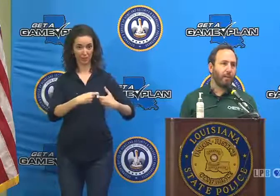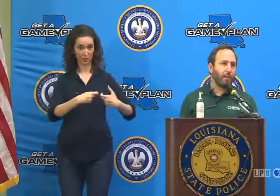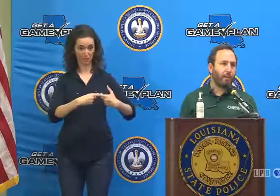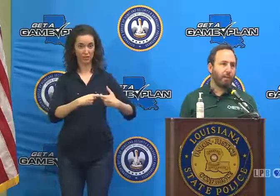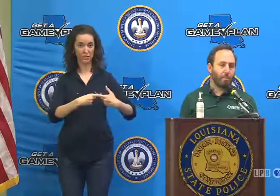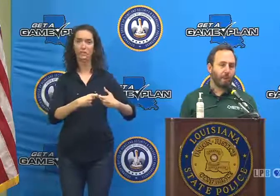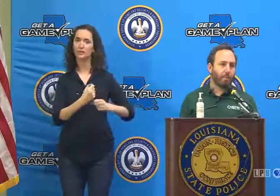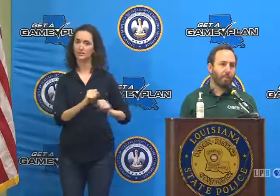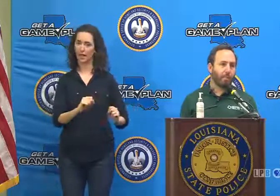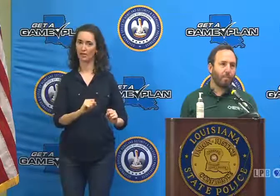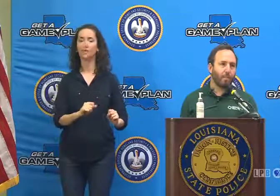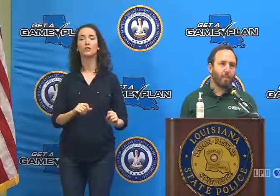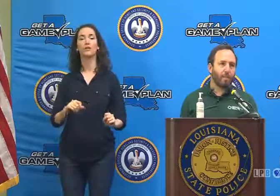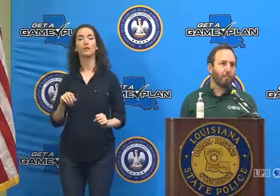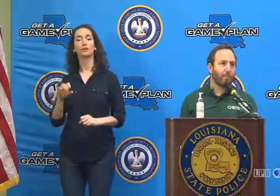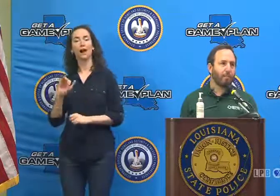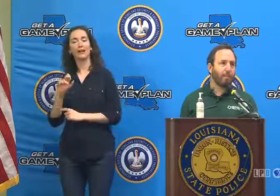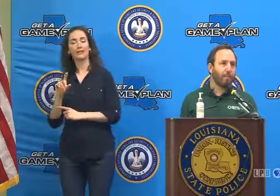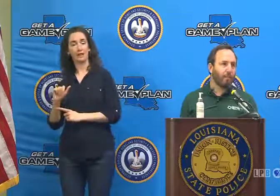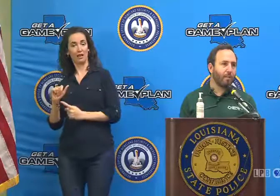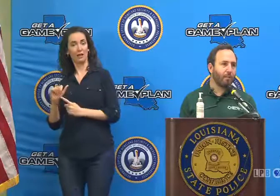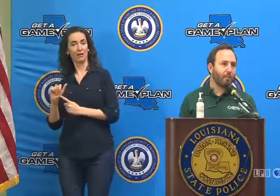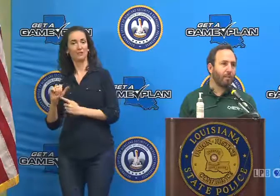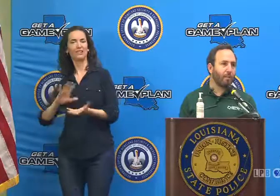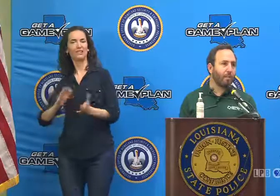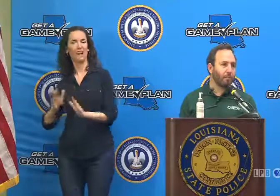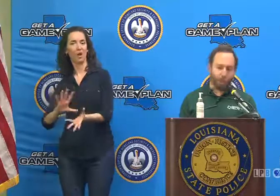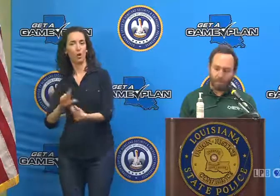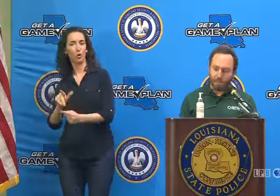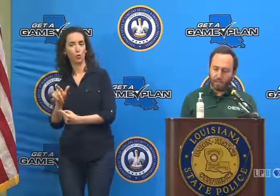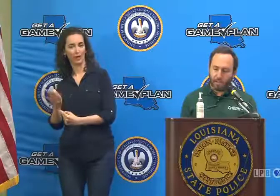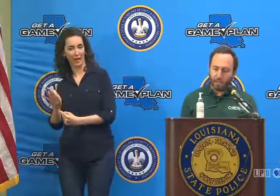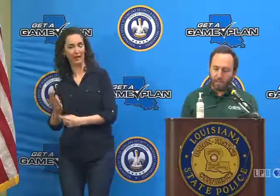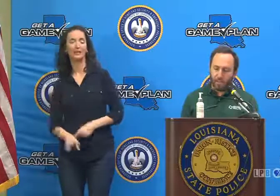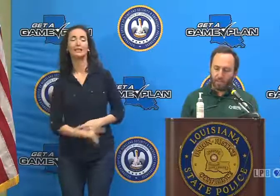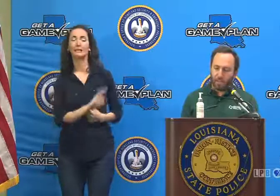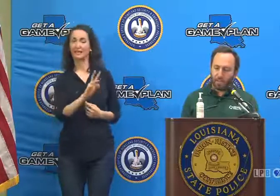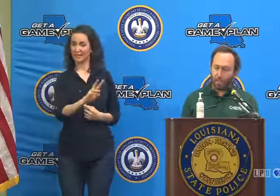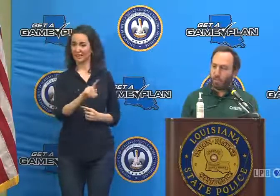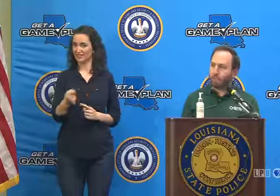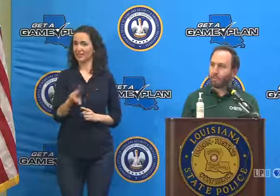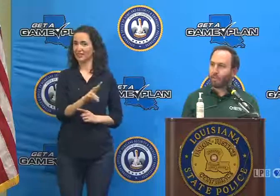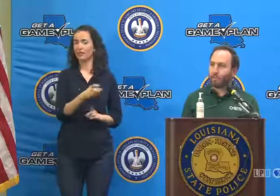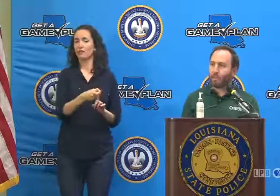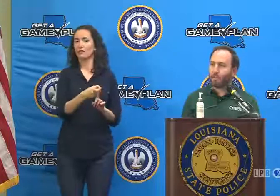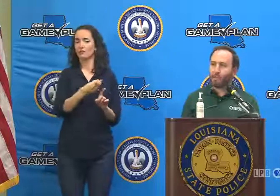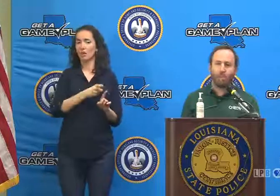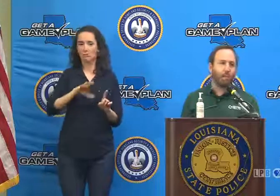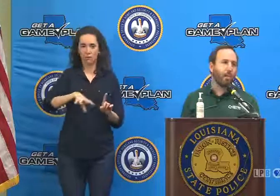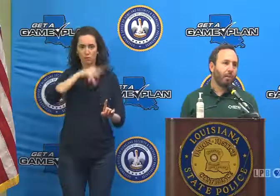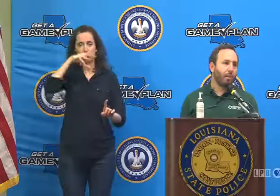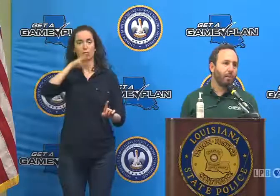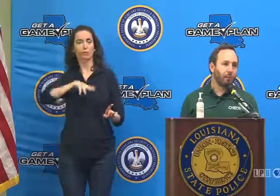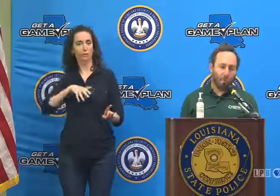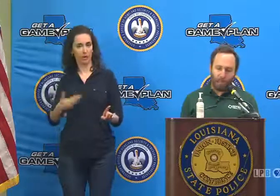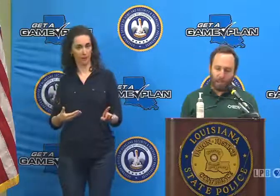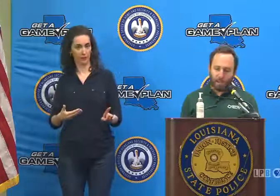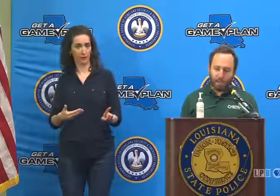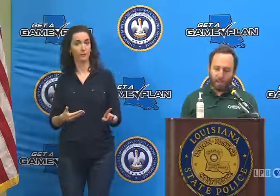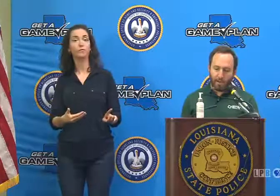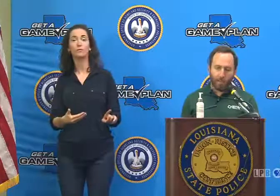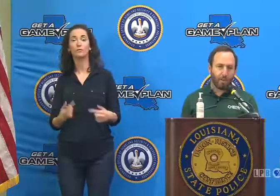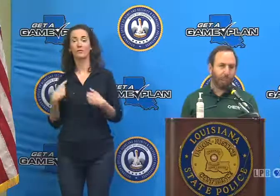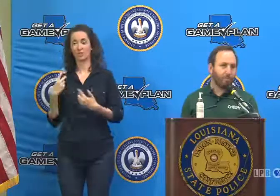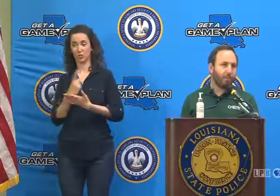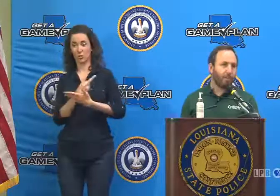been carbon monoxide poisoning related to unsafe generator usage. In addition to those six deaths, in the two weeks